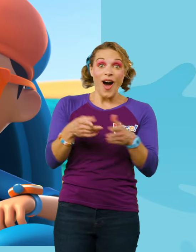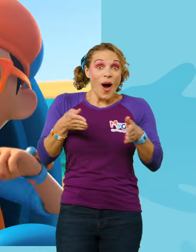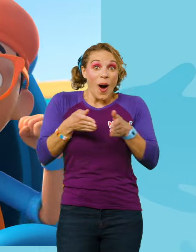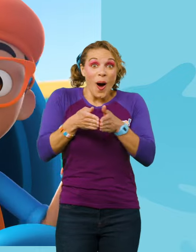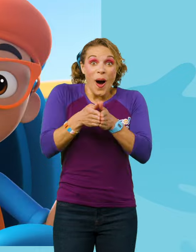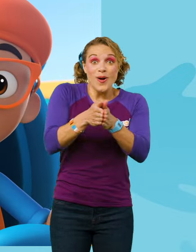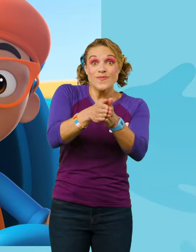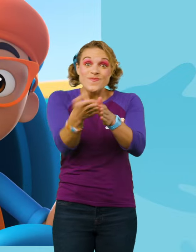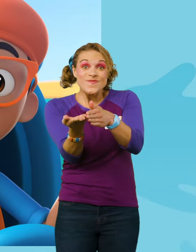Blippi Station!